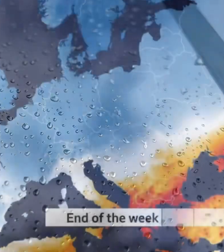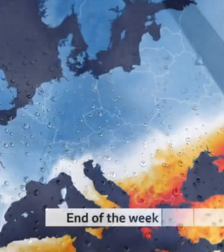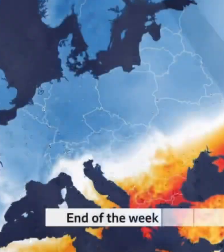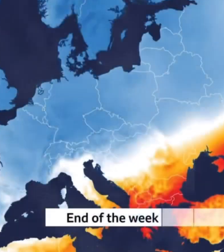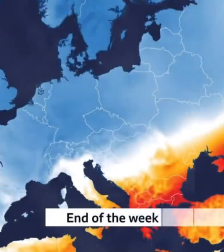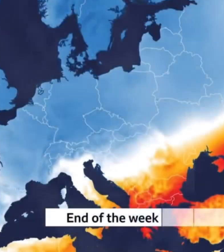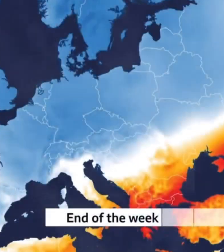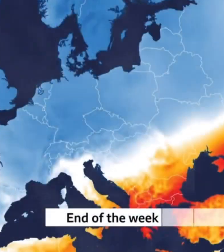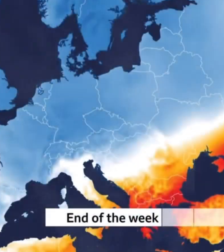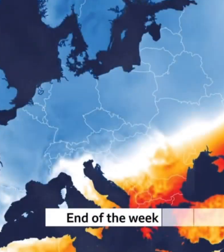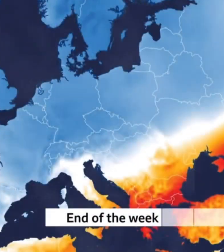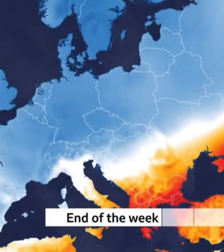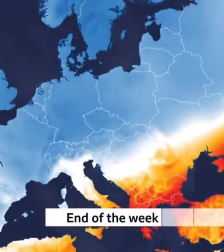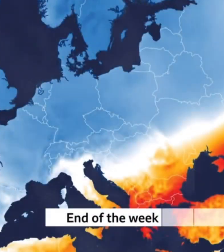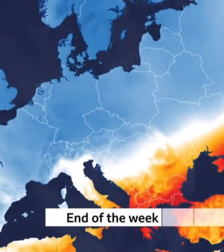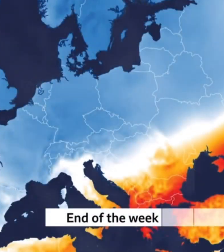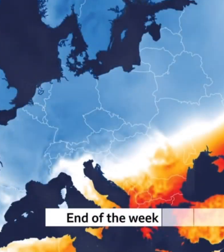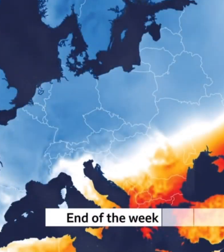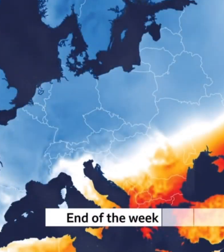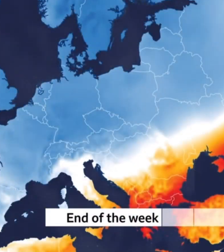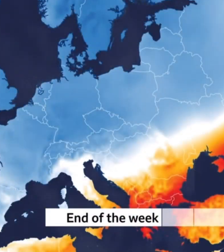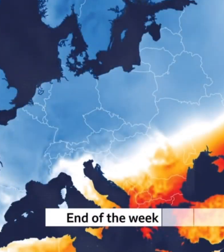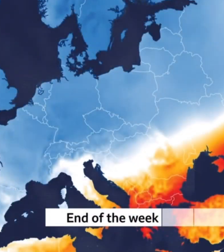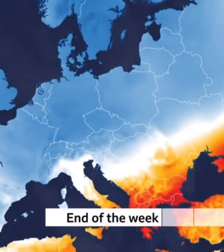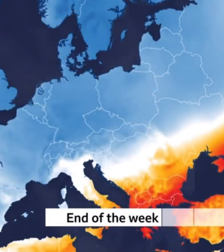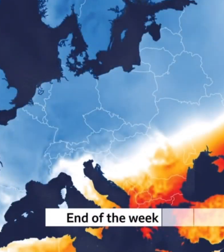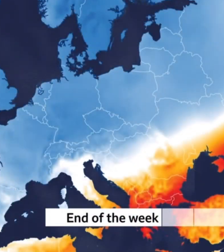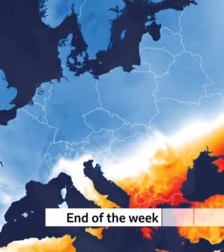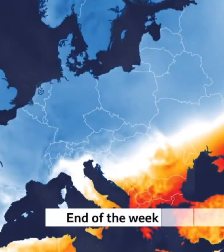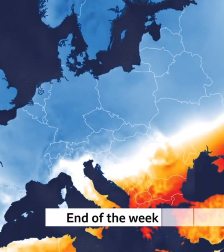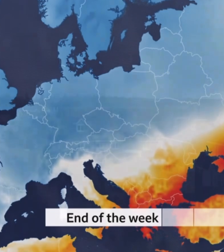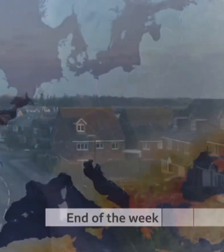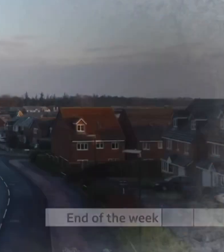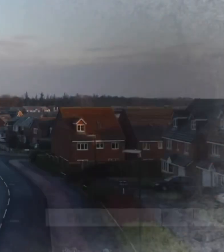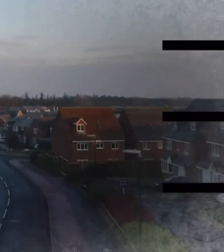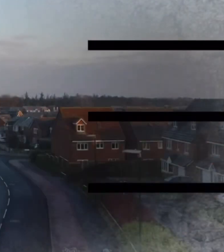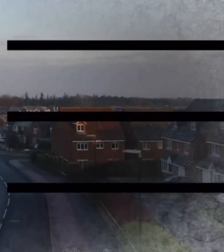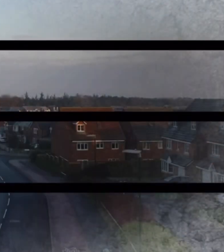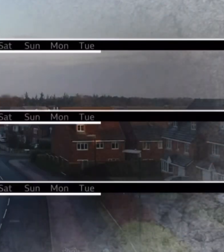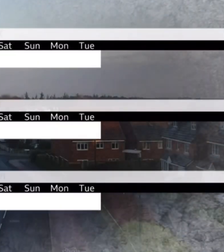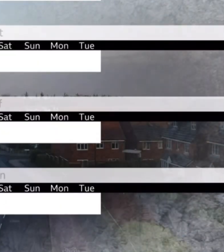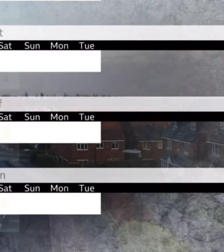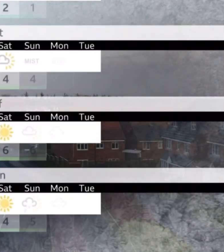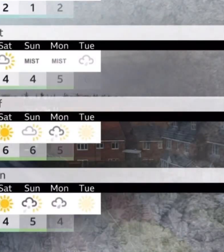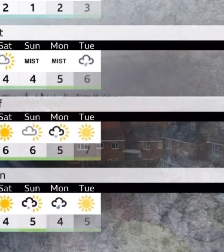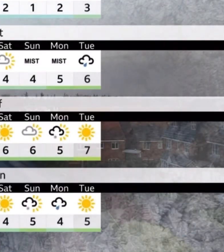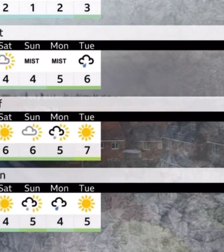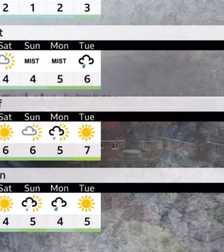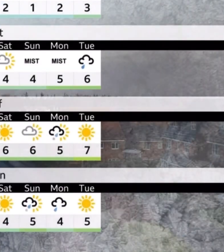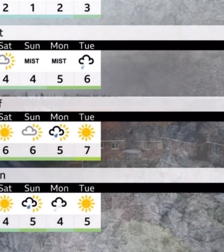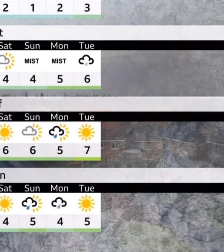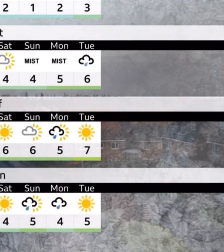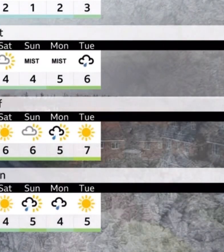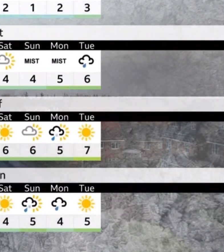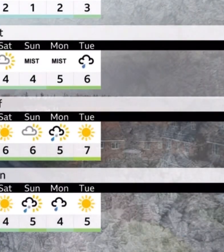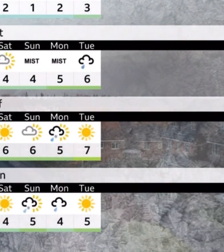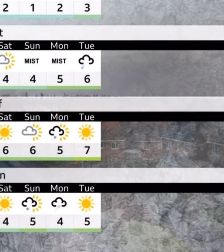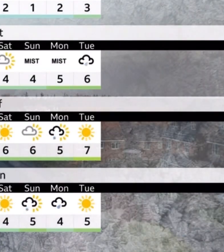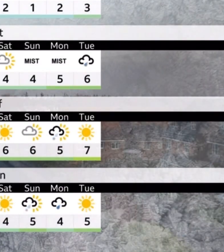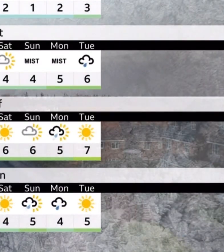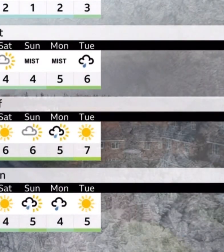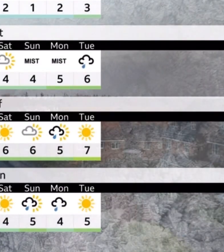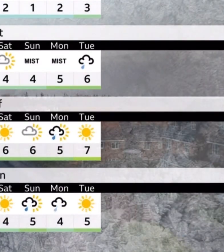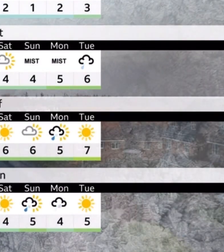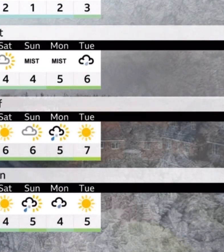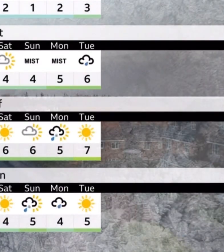And also across large parts of Europe where there is some more snow in the forecast. As far as snow is concerned in the UK I don't think there's going to be too much of